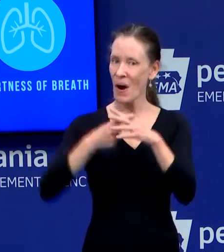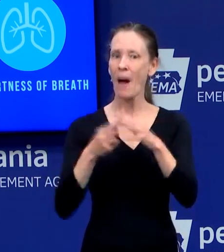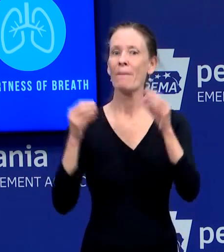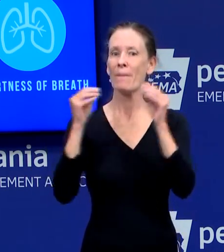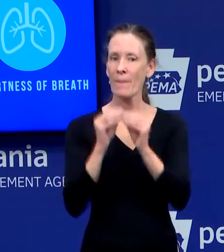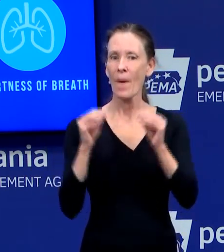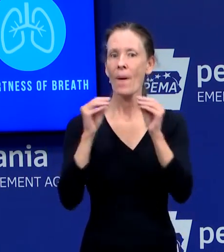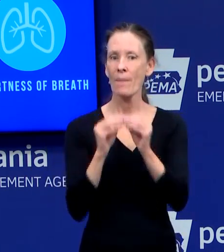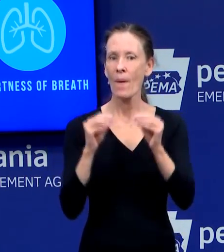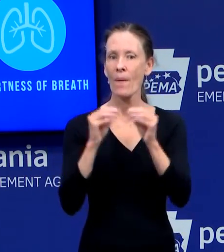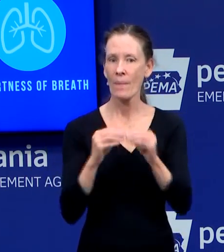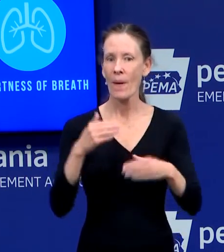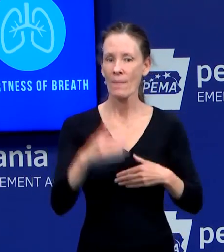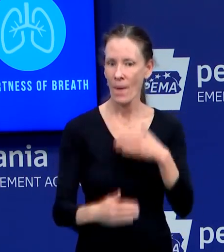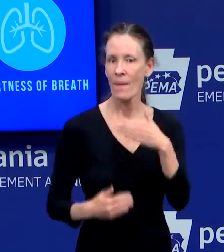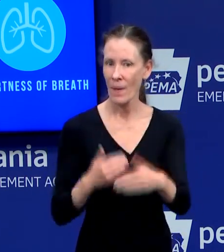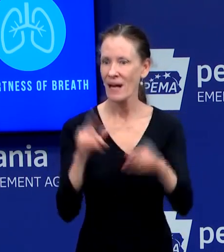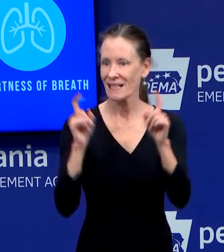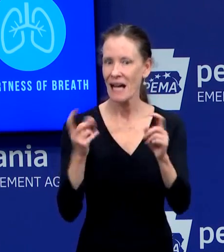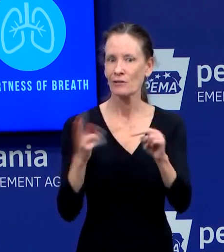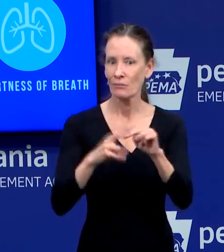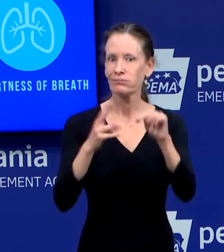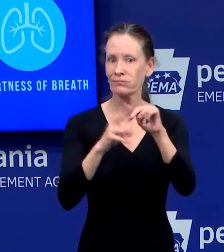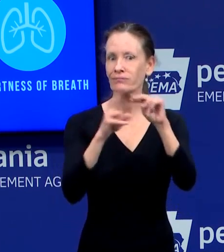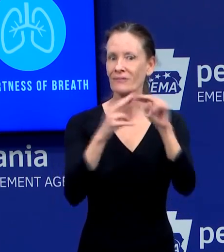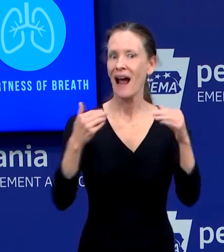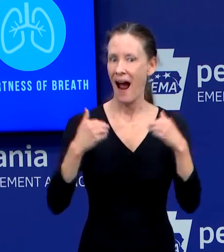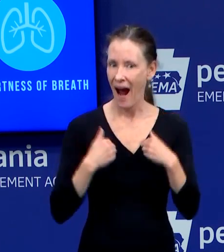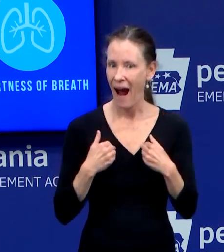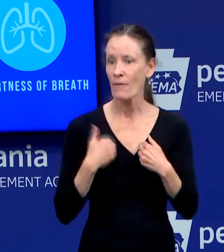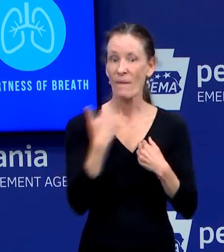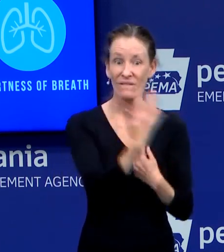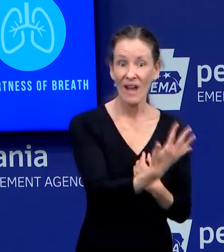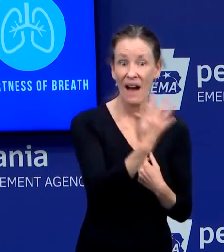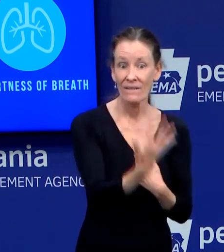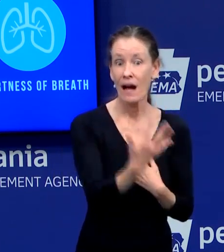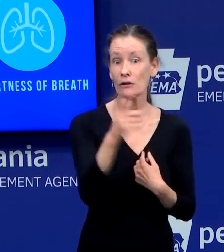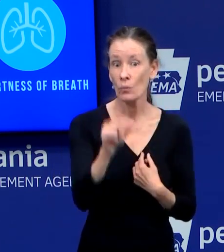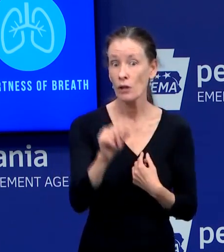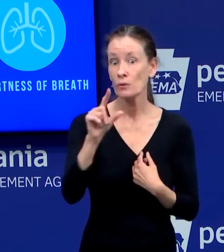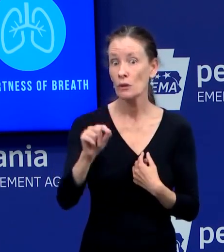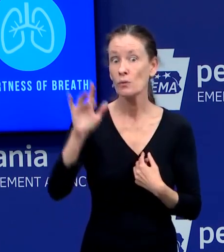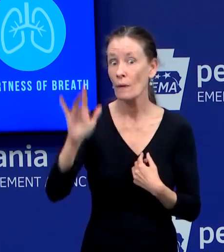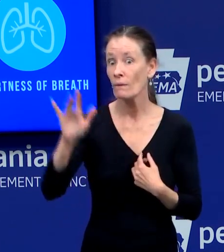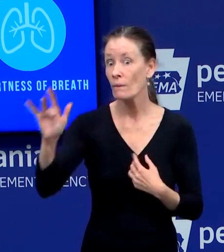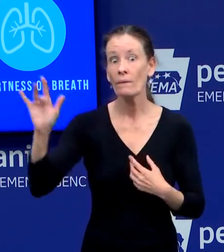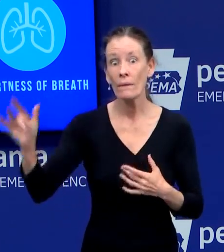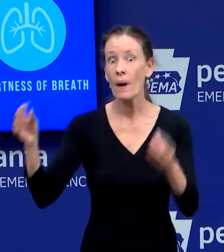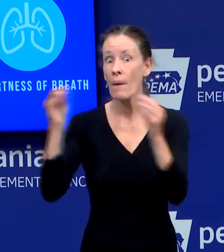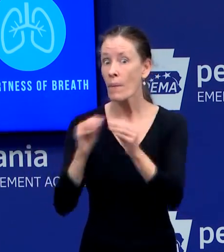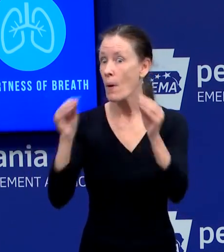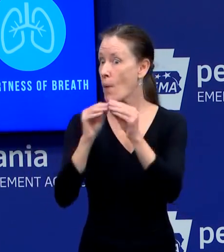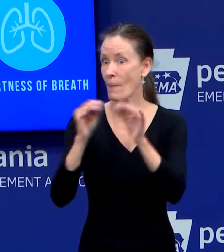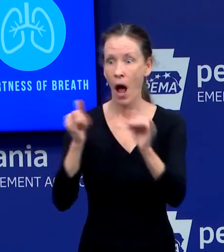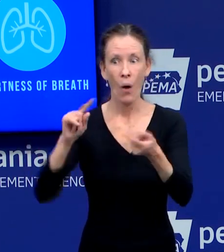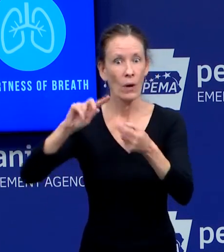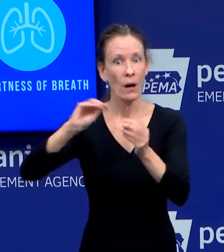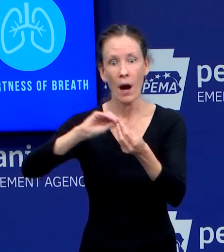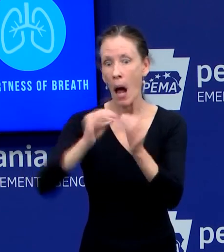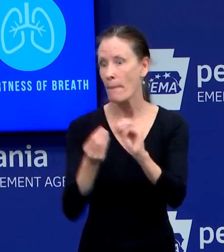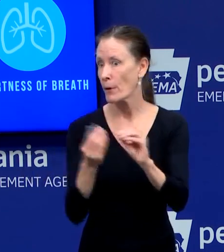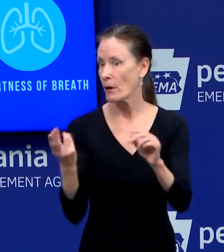And then we could do 20 to 25 specimens. Well, now we can do a lot more. And so our capacity has been continuing to improve.